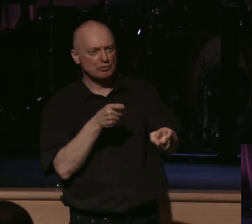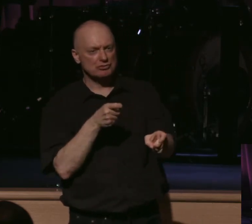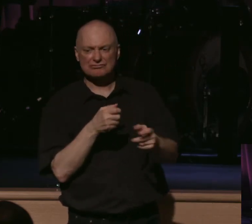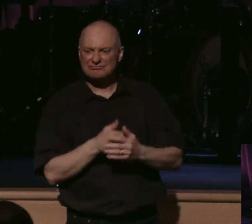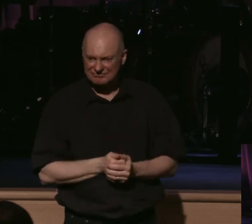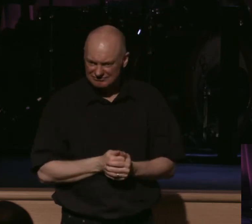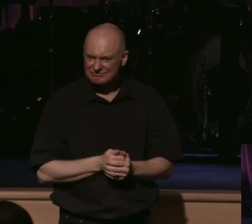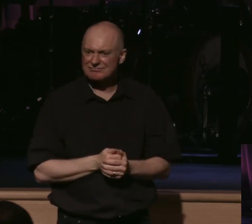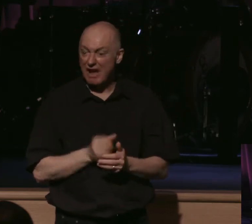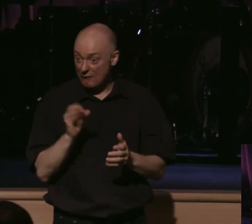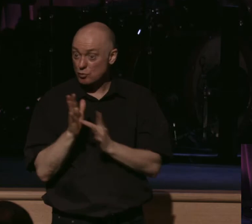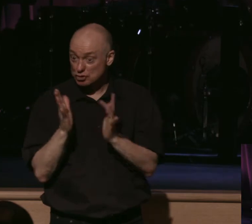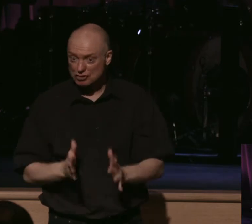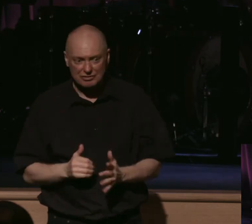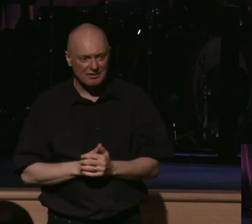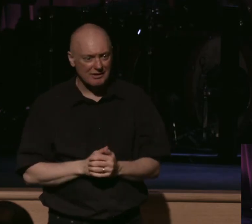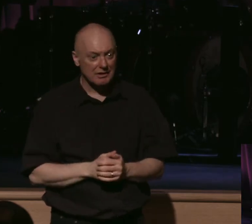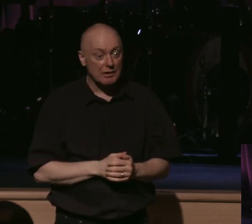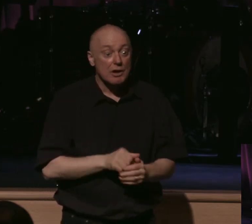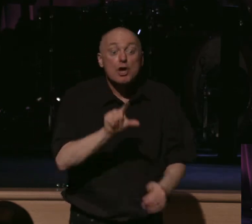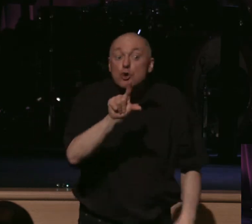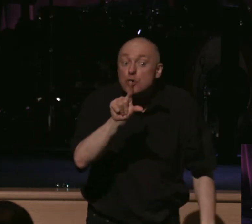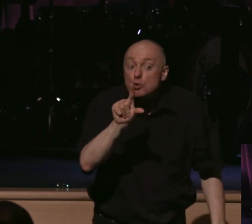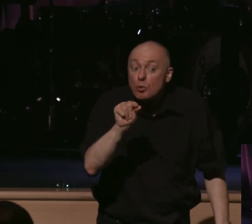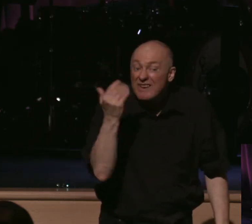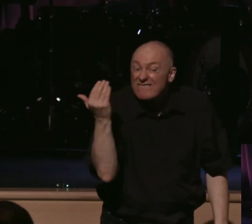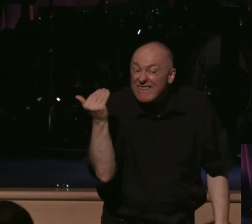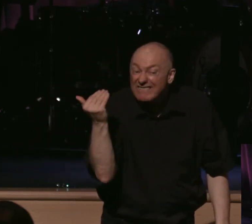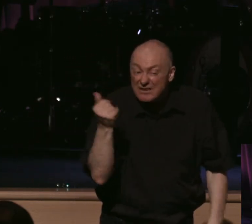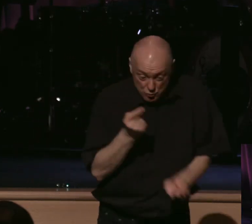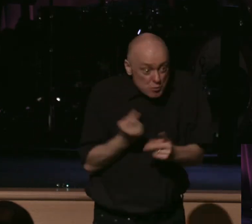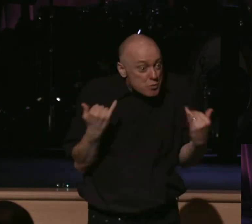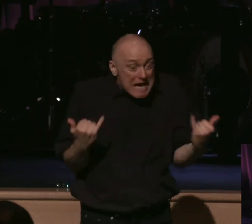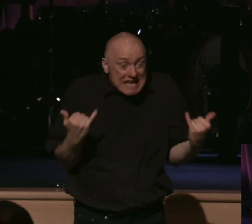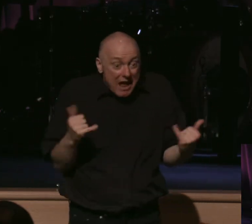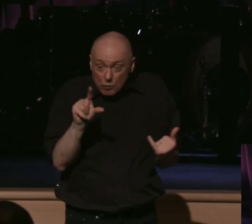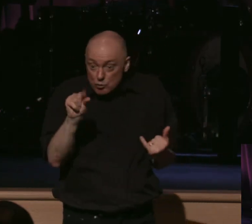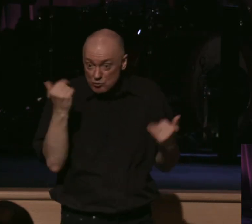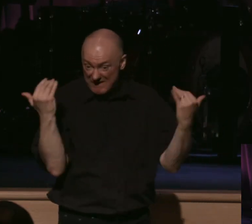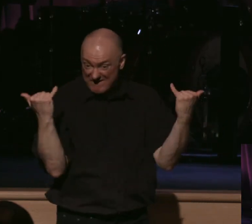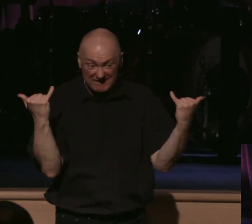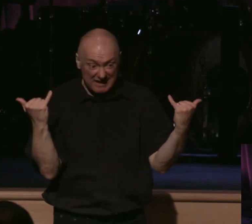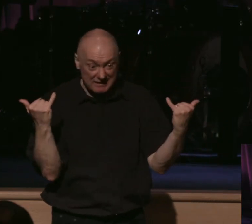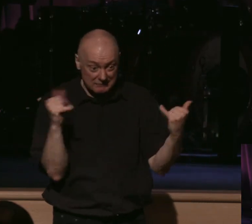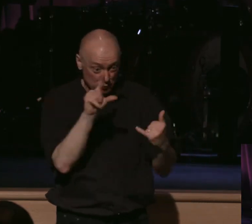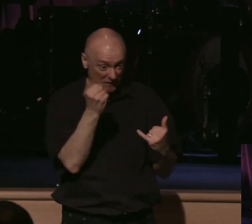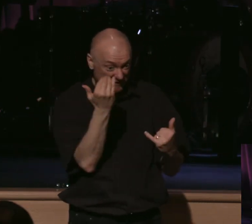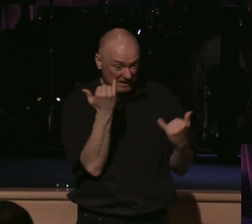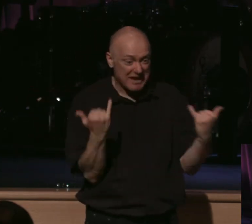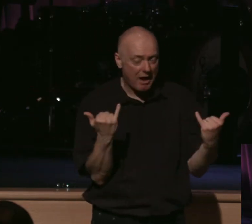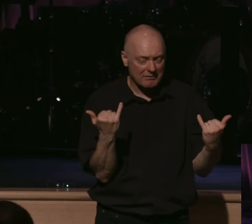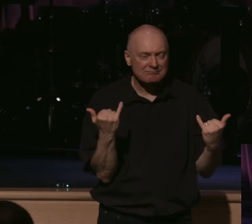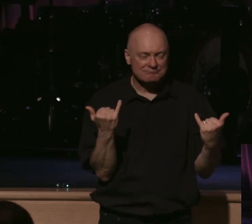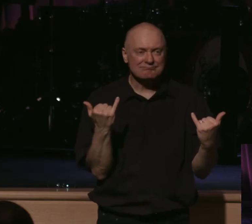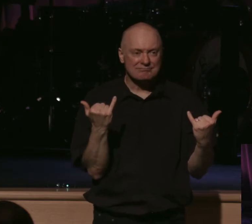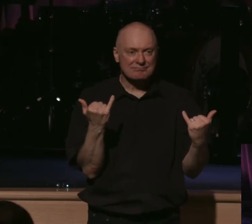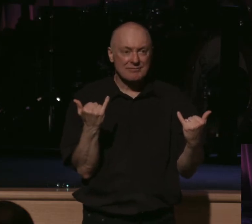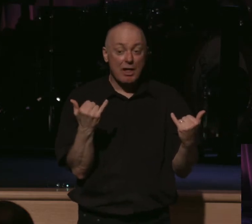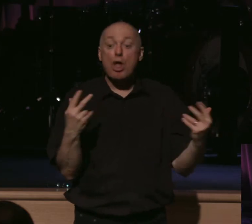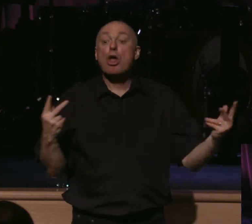era. And they say 2015, the current conditions of 2015 suggest that the worst